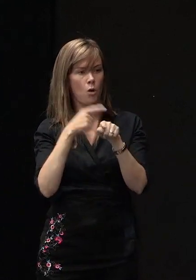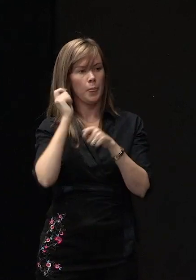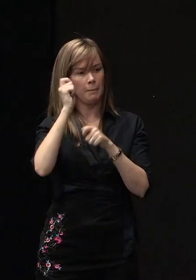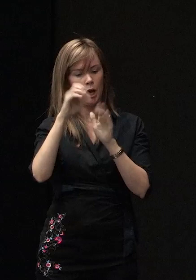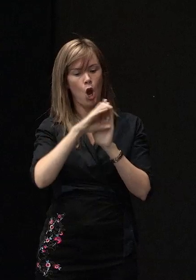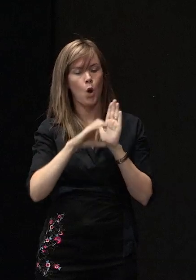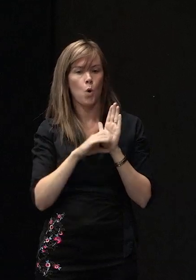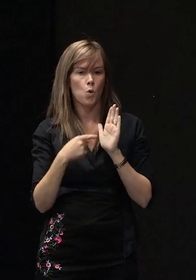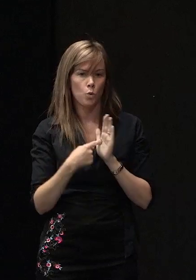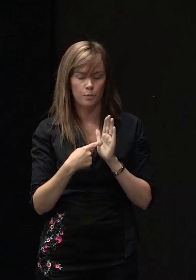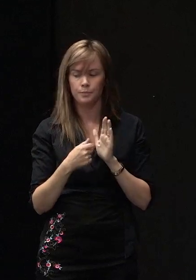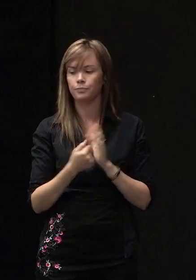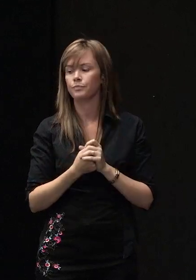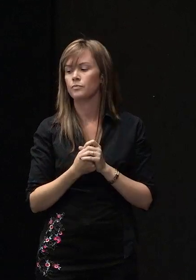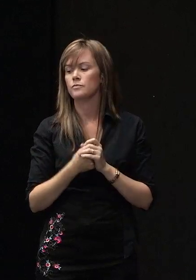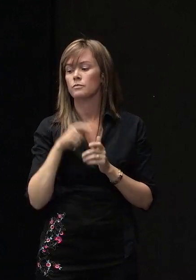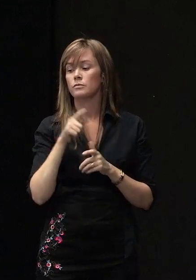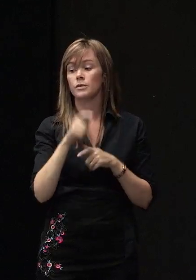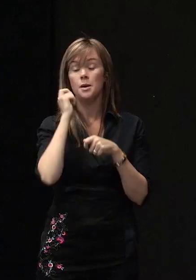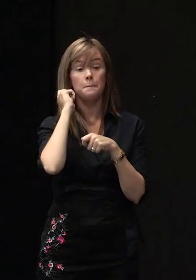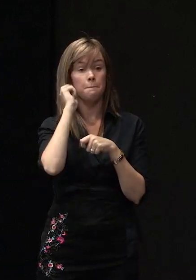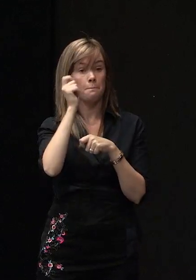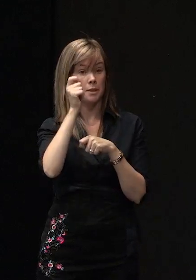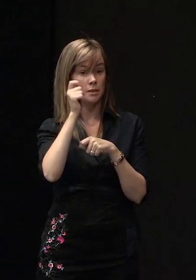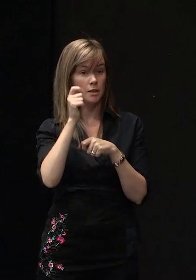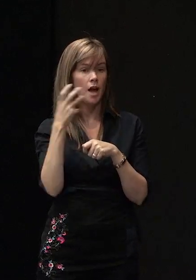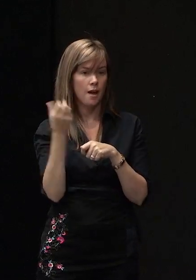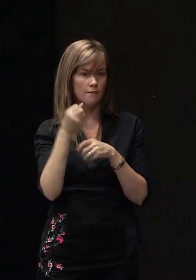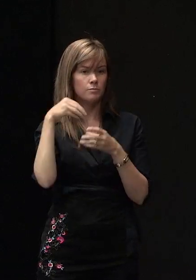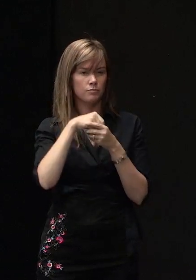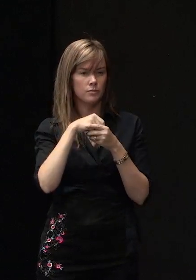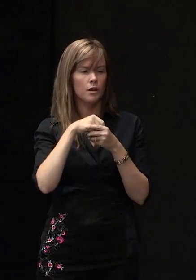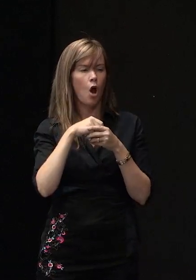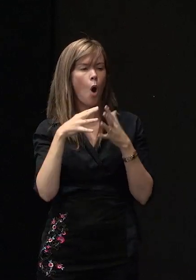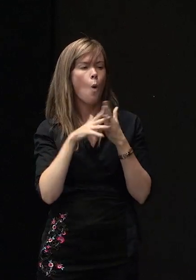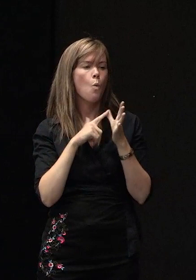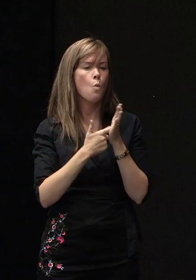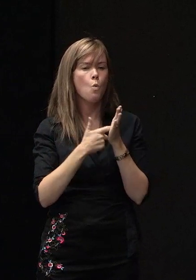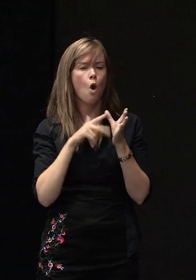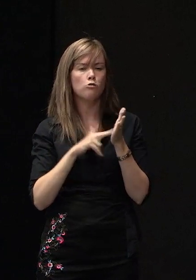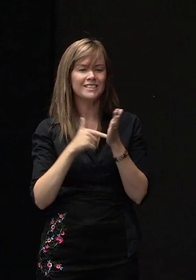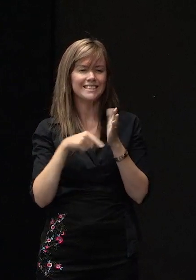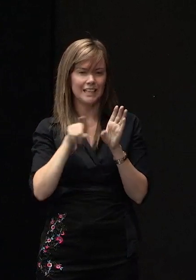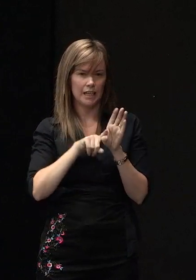The building work is covered by implied warranties which are set out in the Building Act.